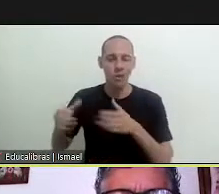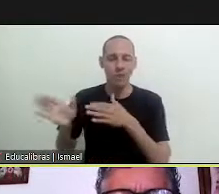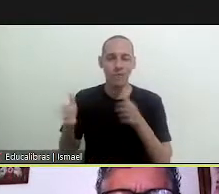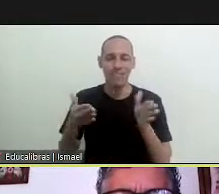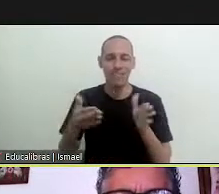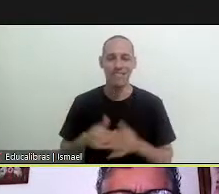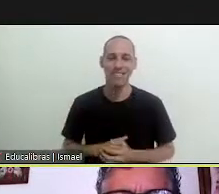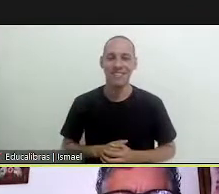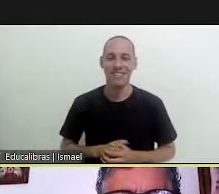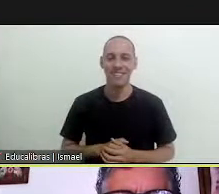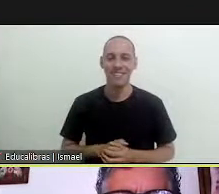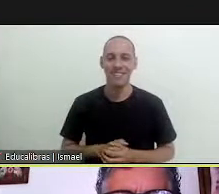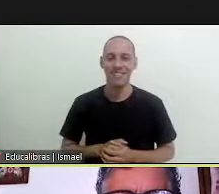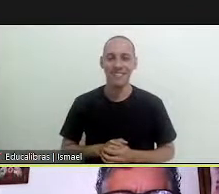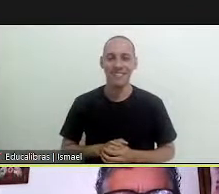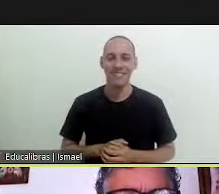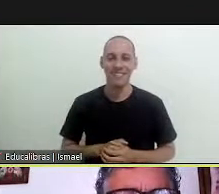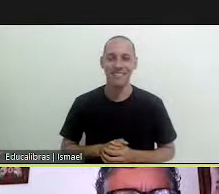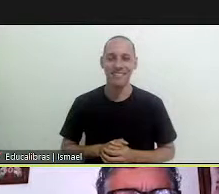next slide